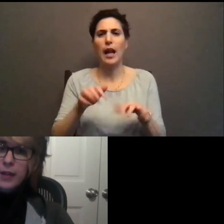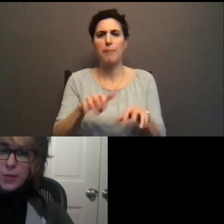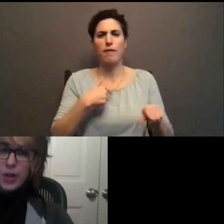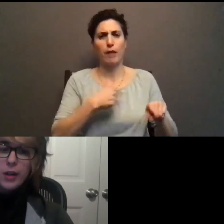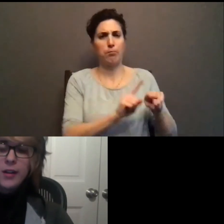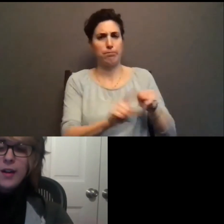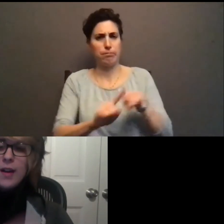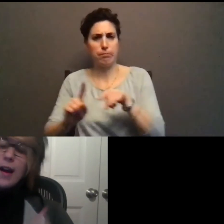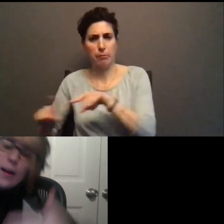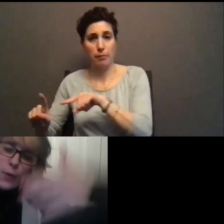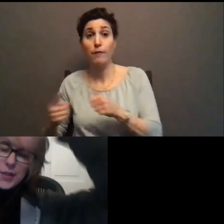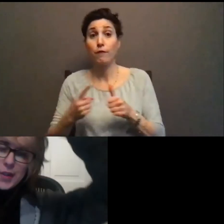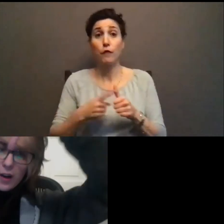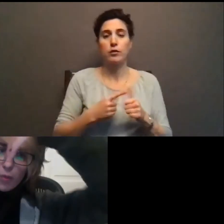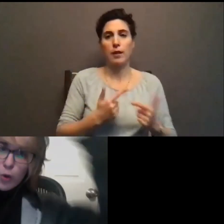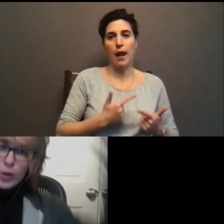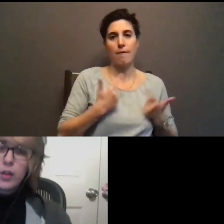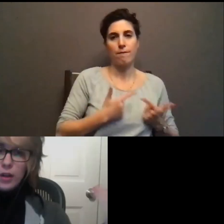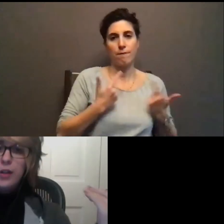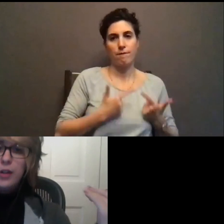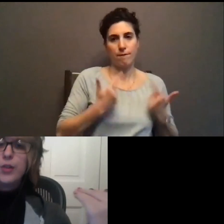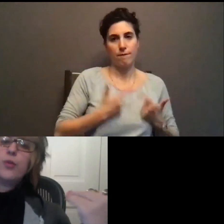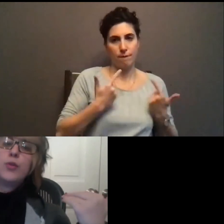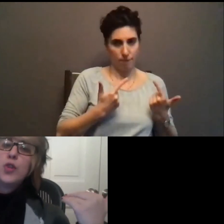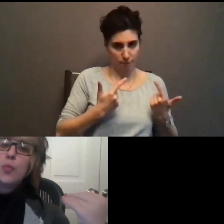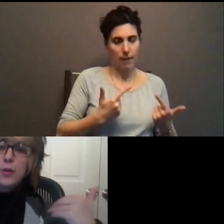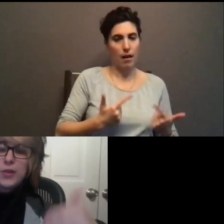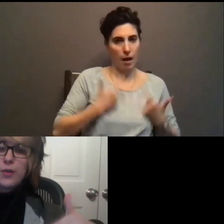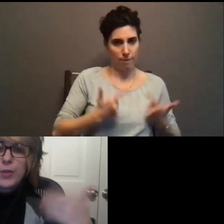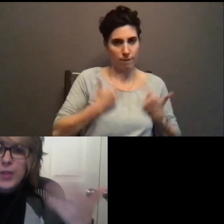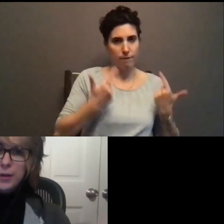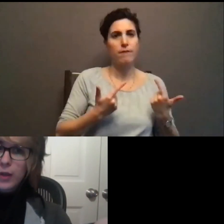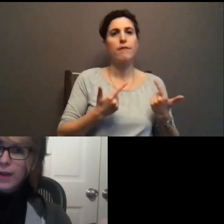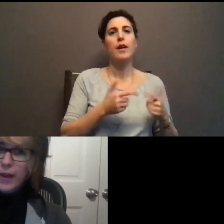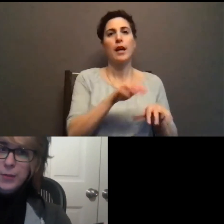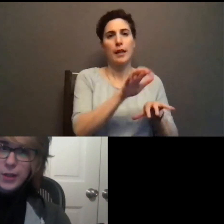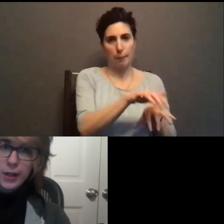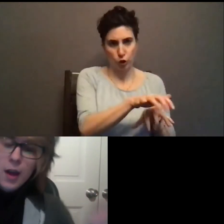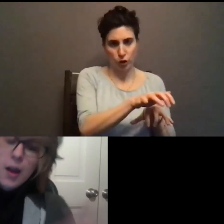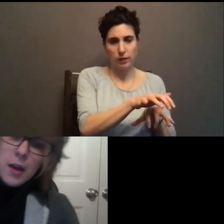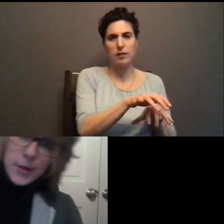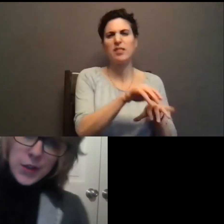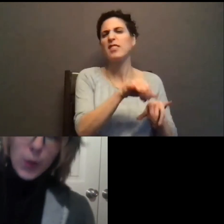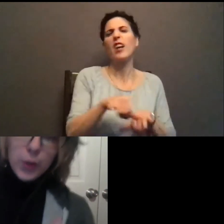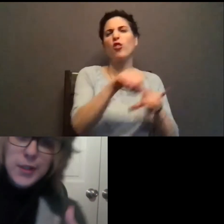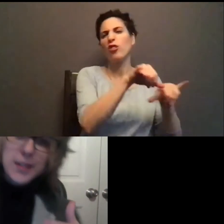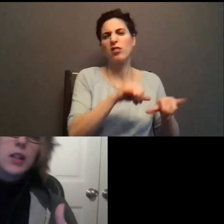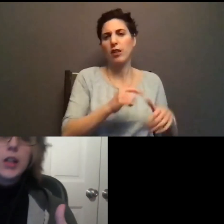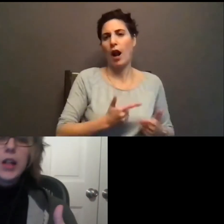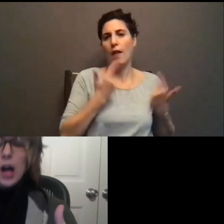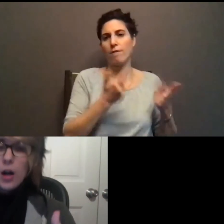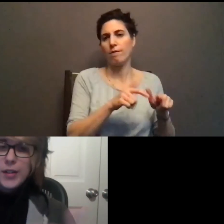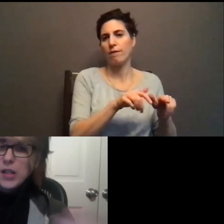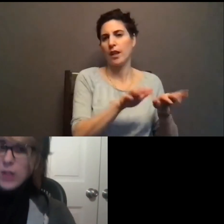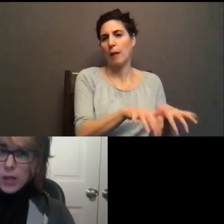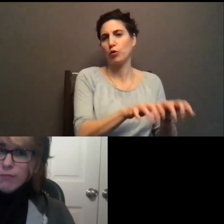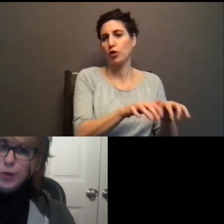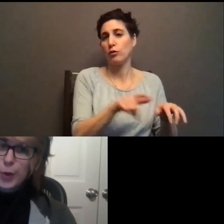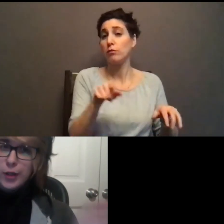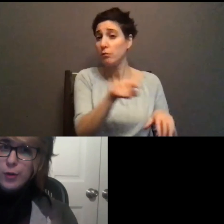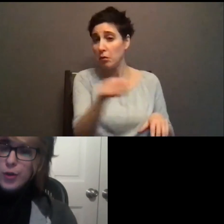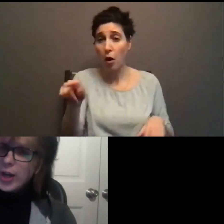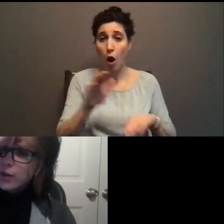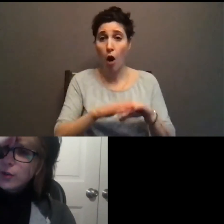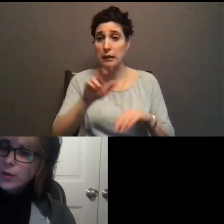live captioning. And though it's kind of broken into two parts. So there's standard live captioning. This is what you see on TV